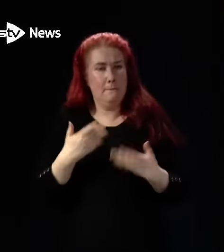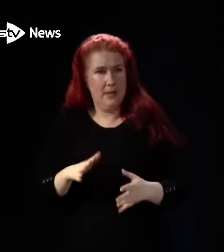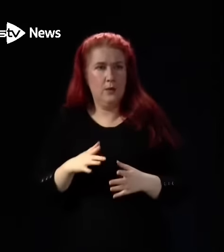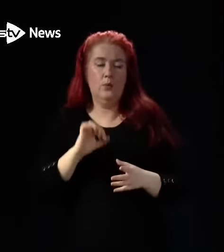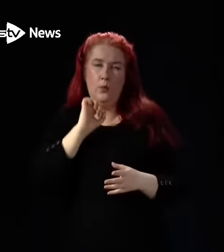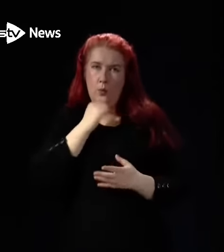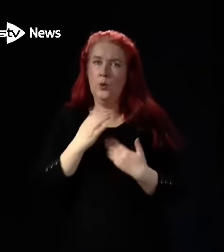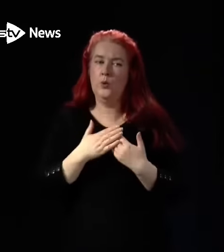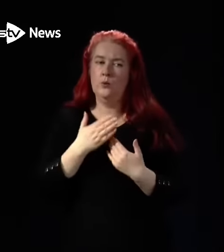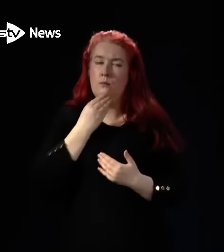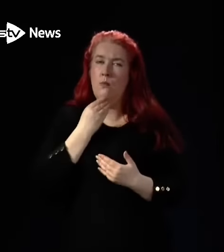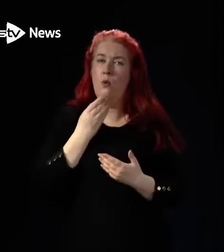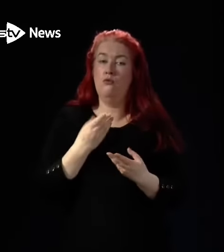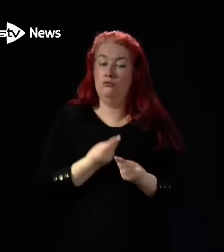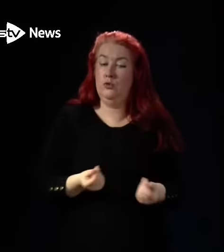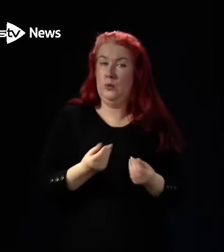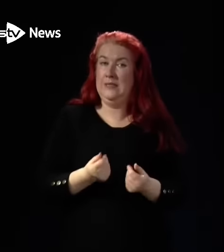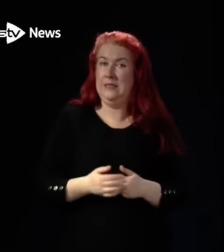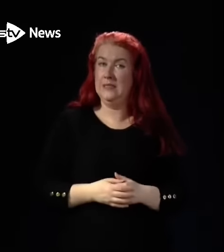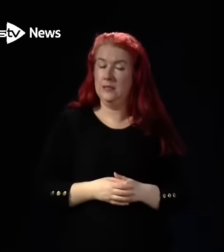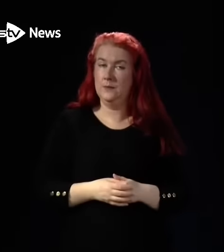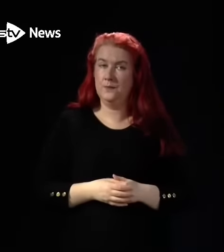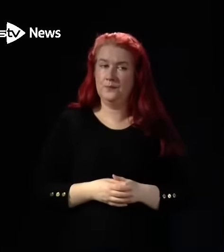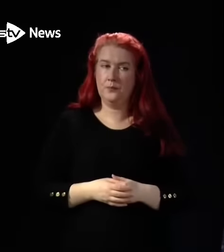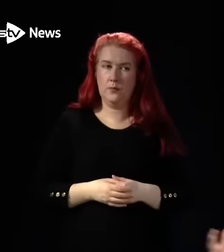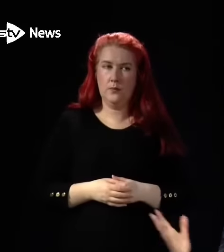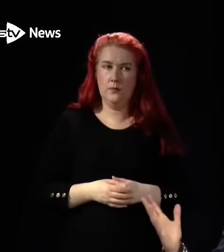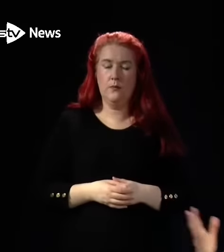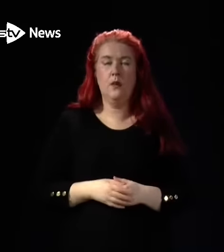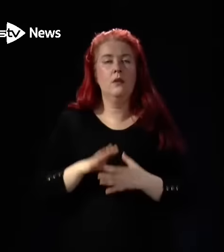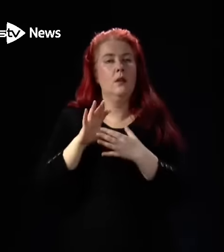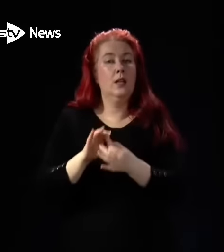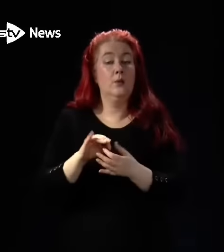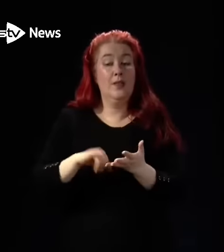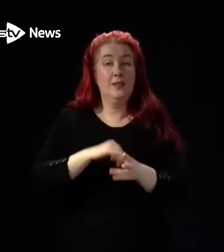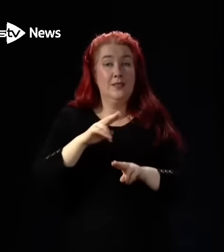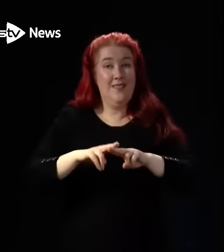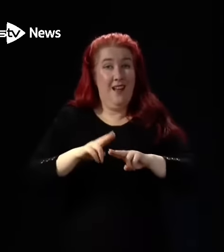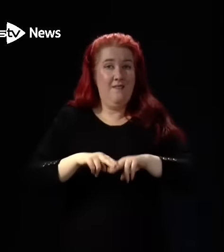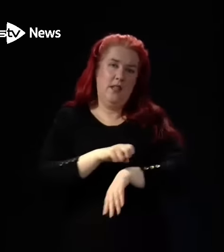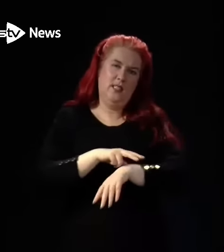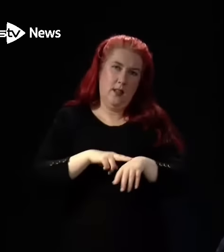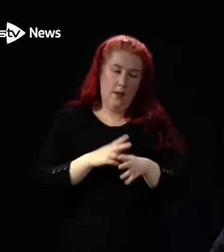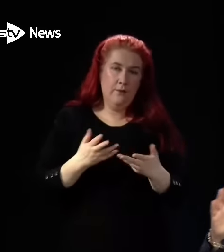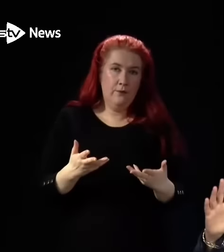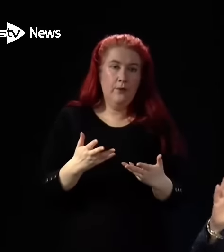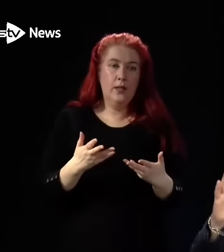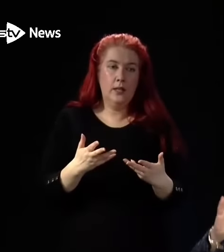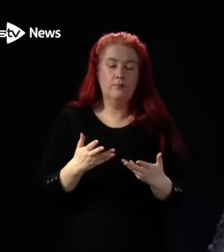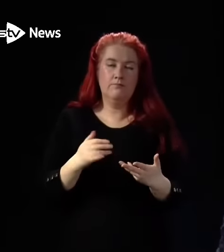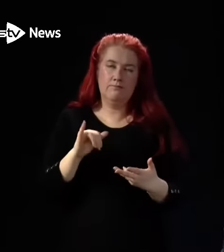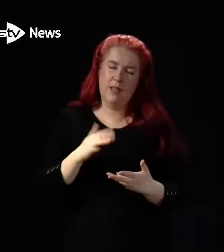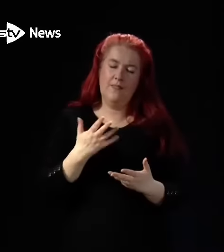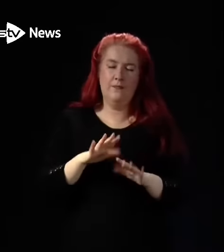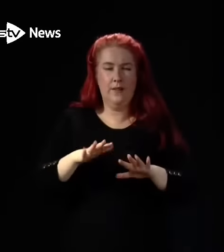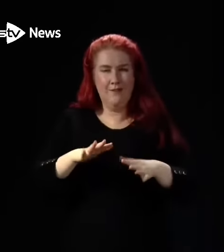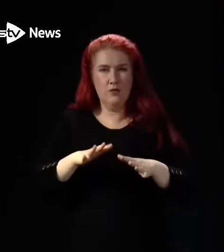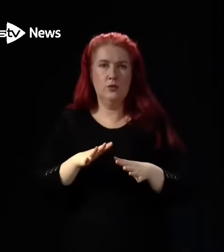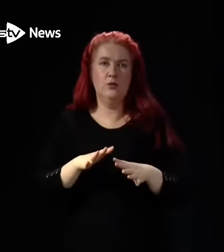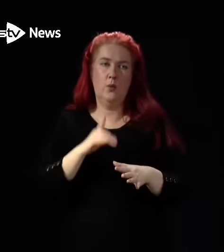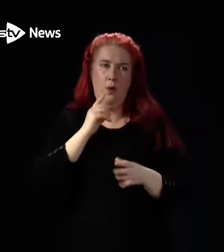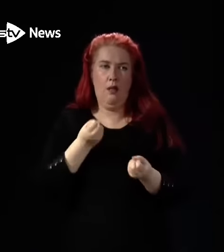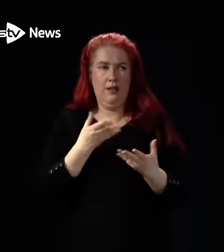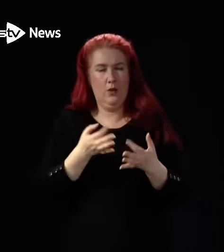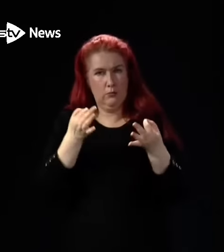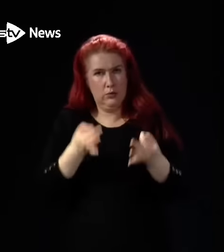the resources that can go to the National Health Service. On staffing, there are – this is an approximate figure, we can get you the